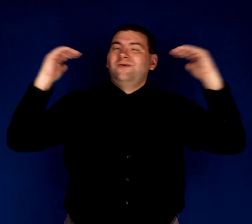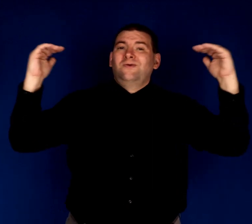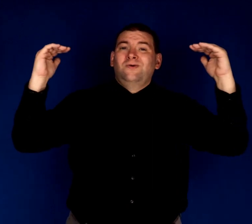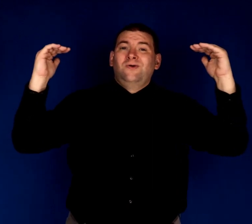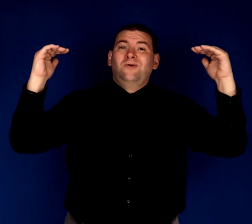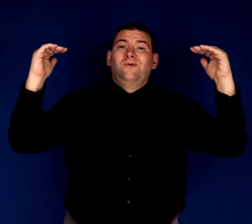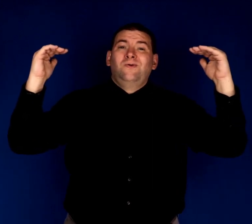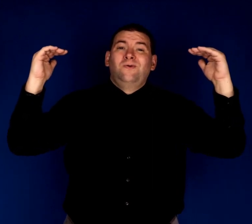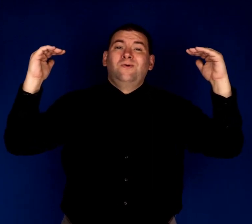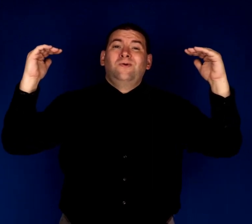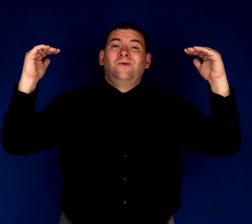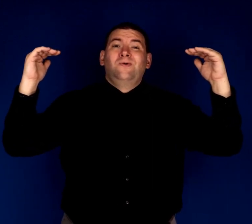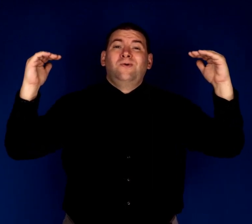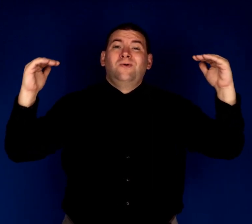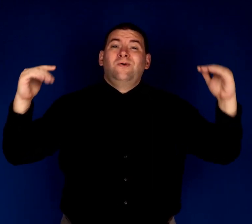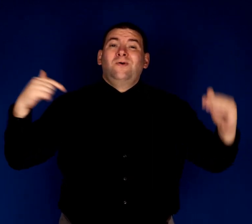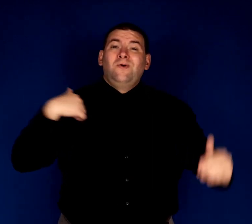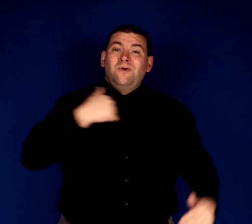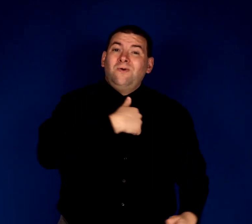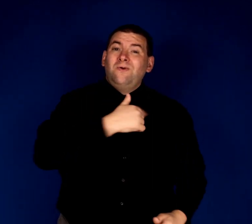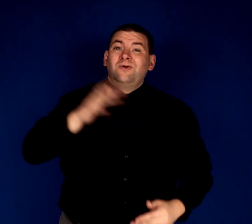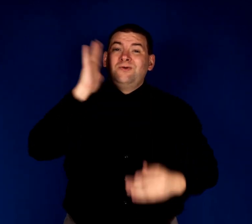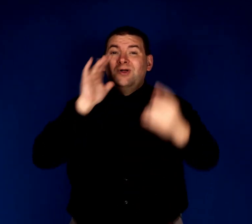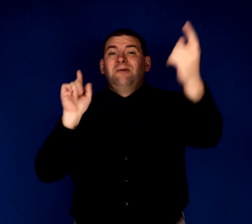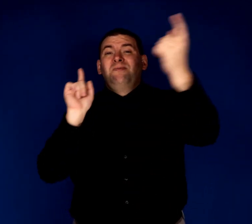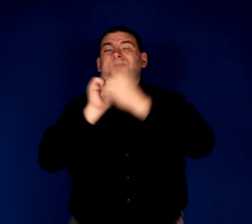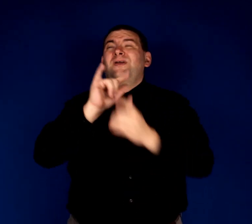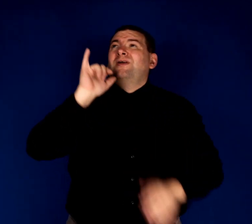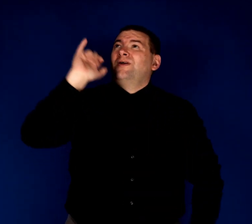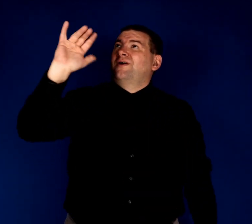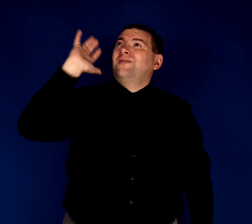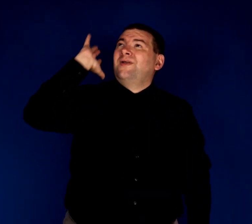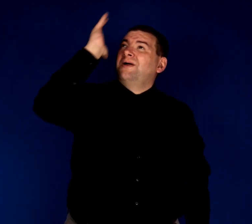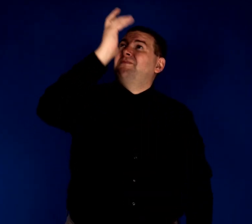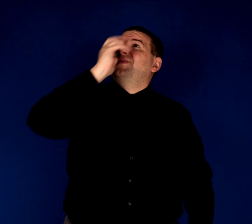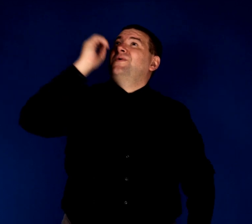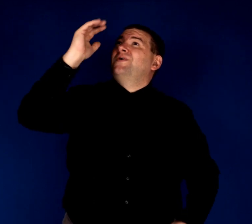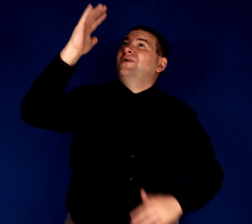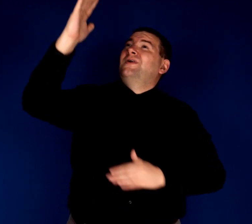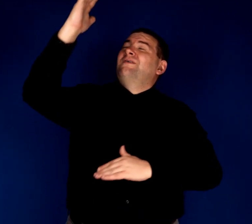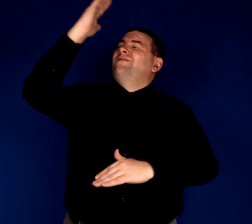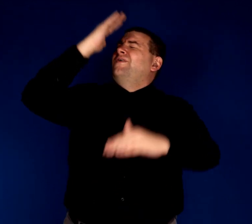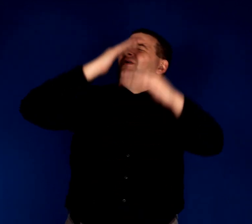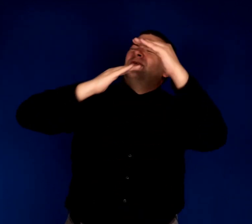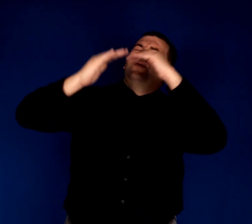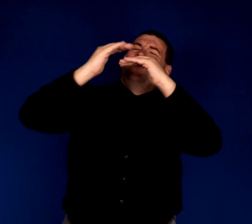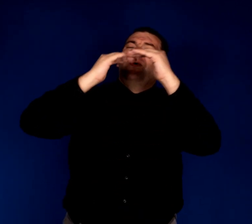and by We shall meet on that beautiful shore